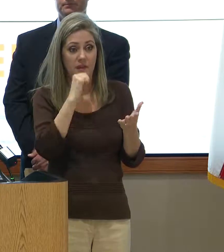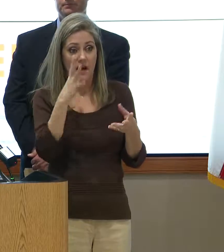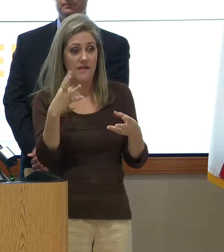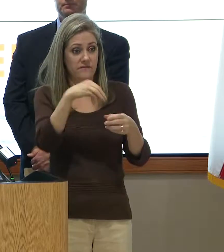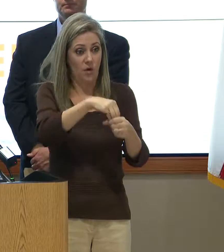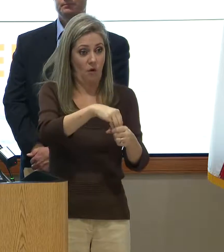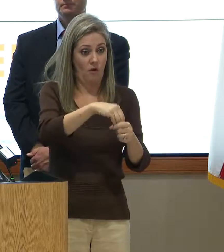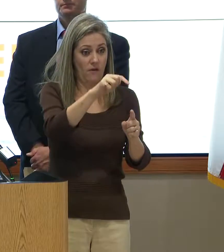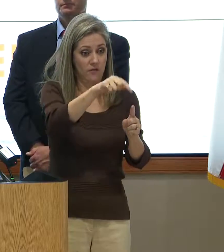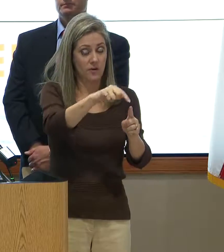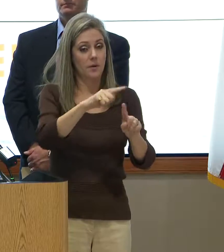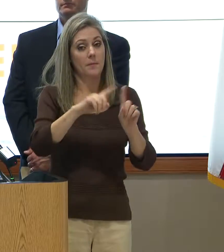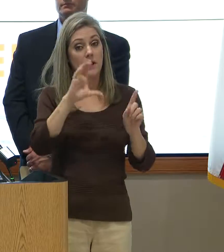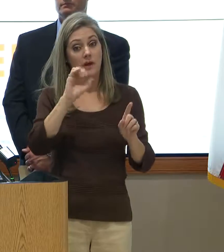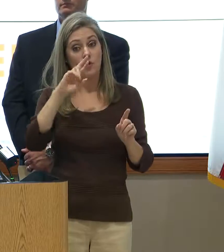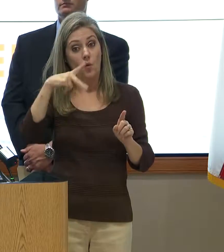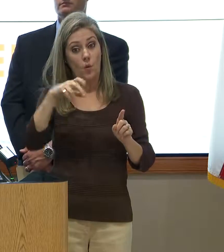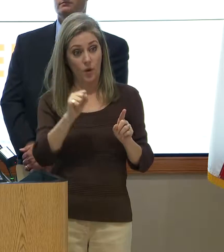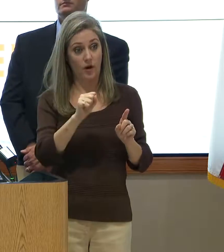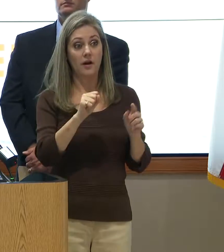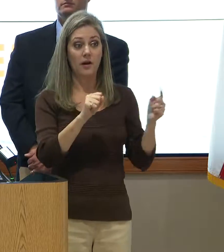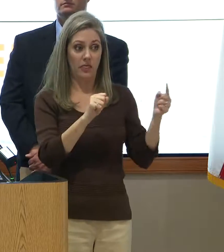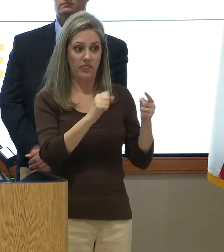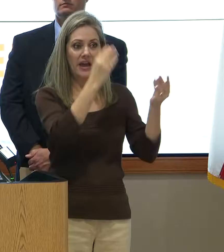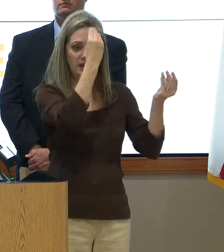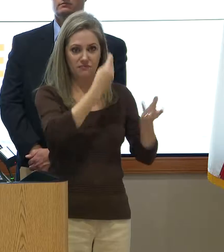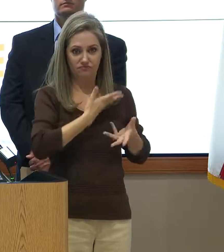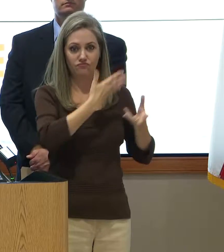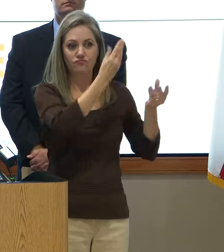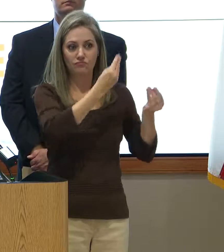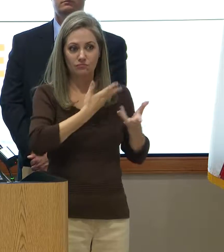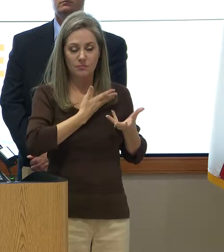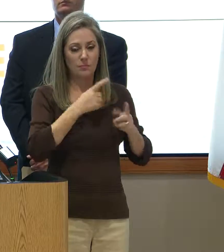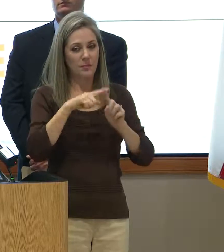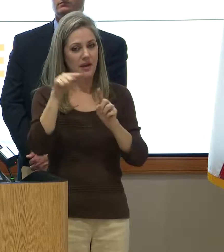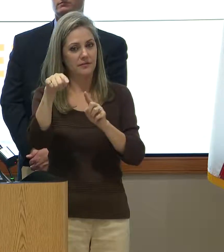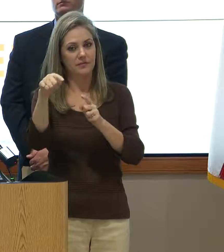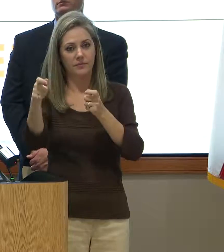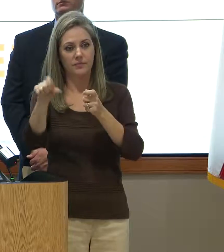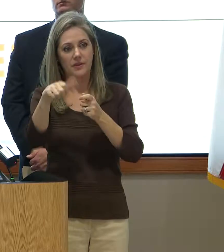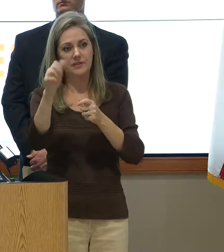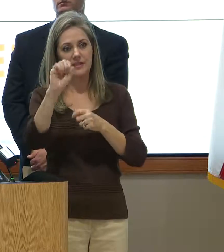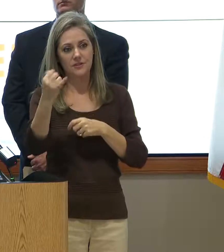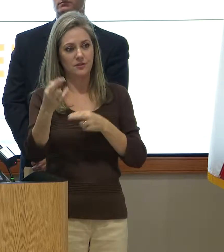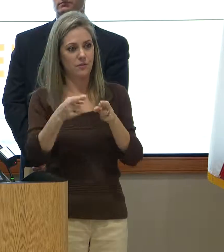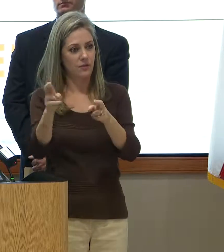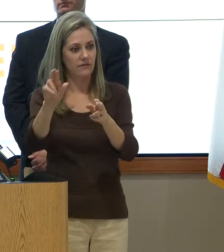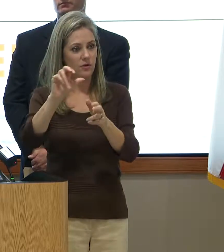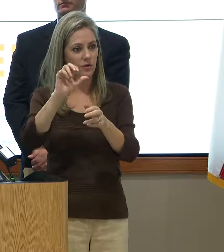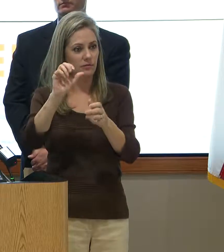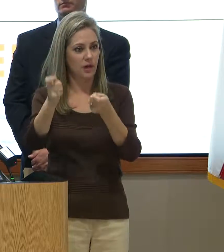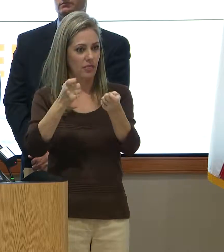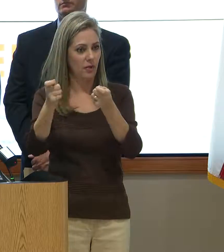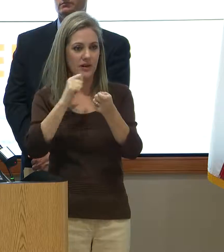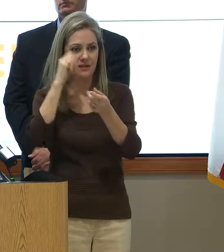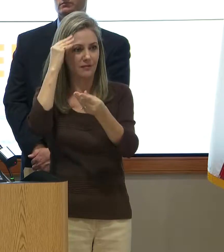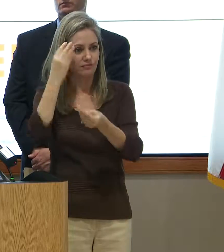unlike the Corps where they were at least keeping us advised. So I suspect that